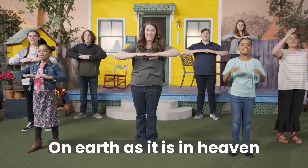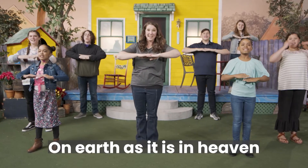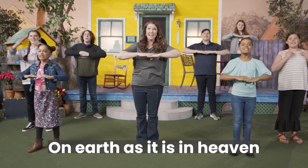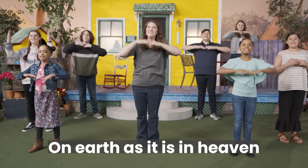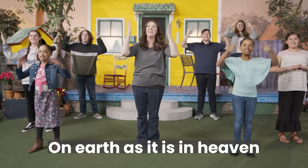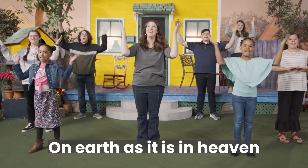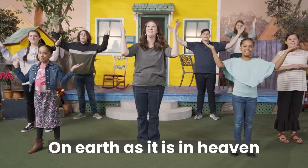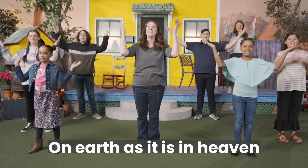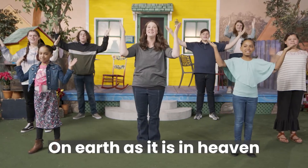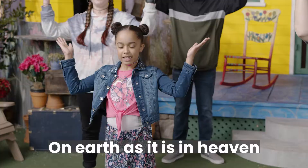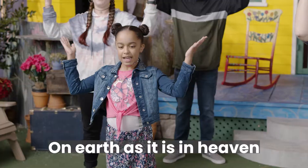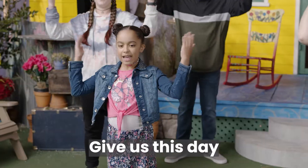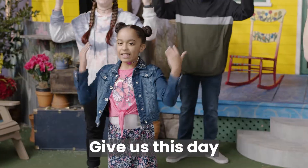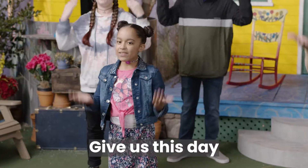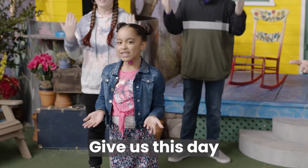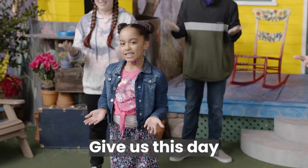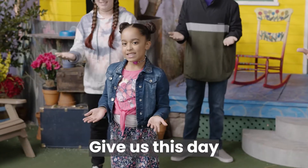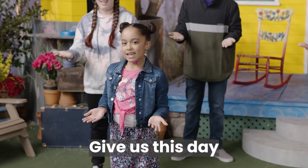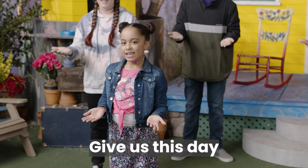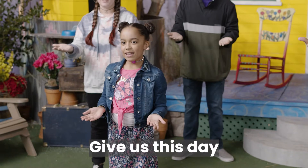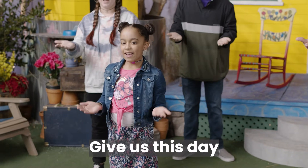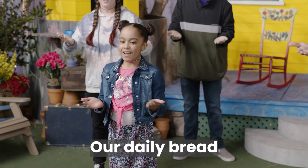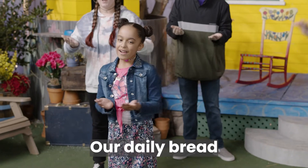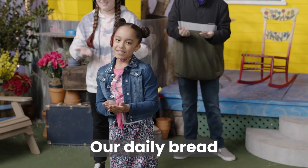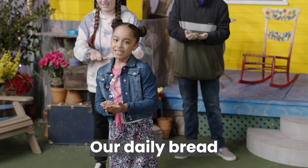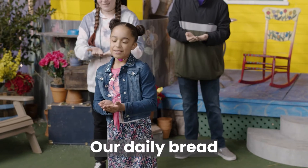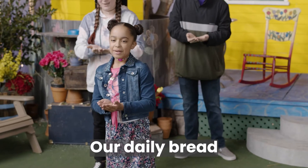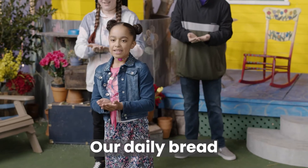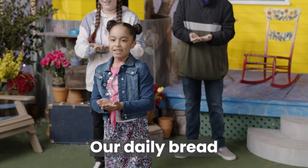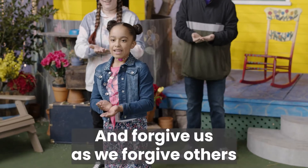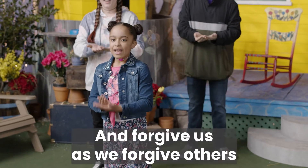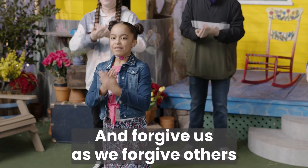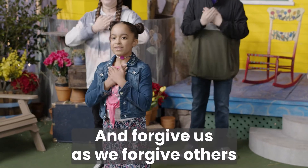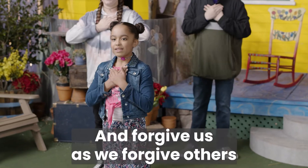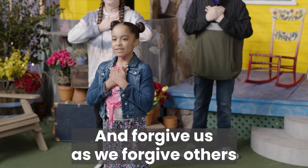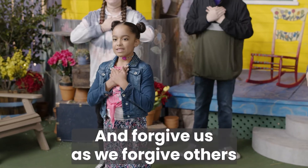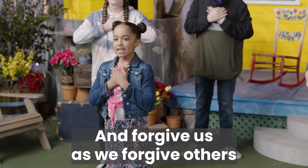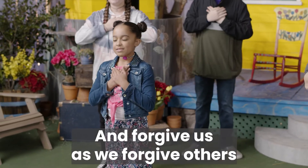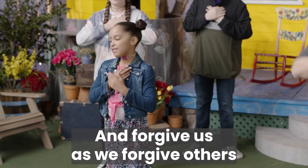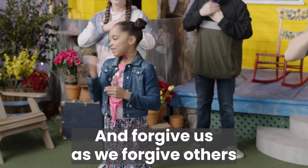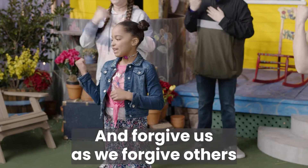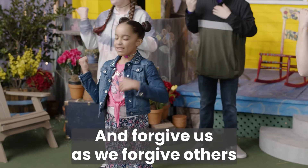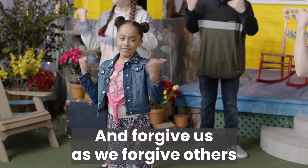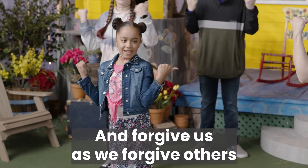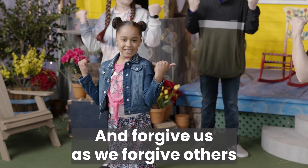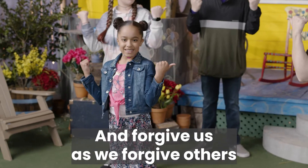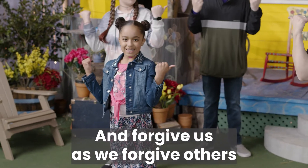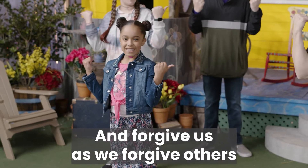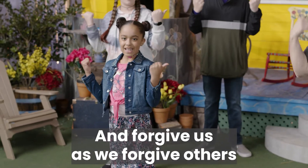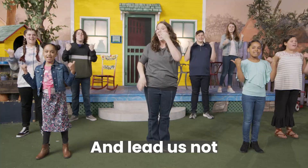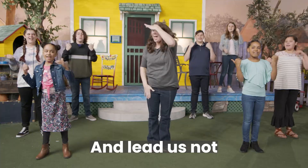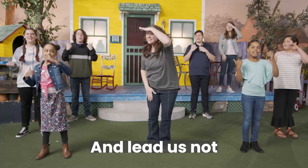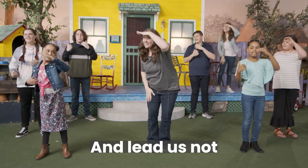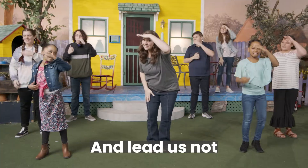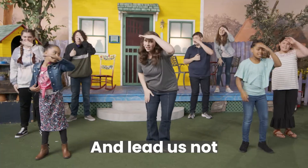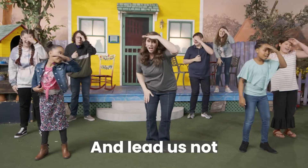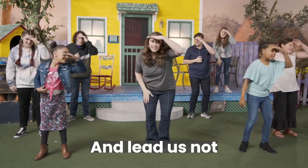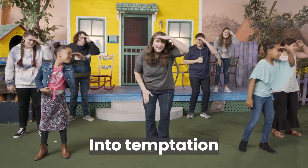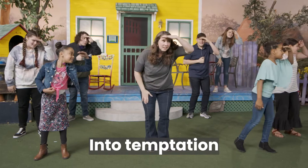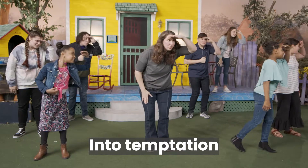is in heaven. Give us this day our daily bread, and forgive us as we forgive others. And lead us not into